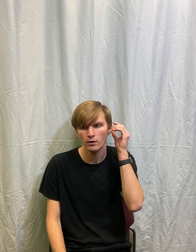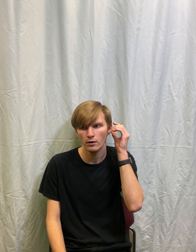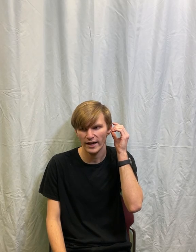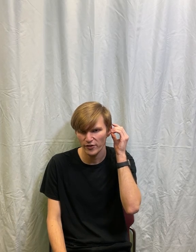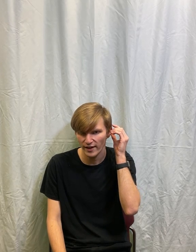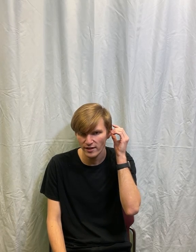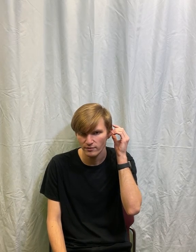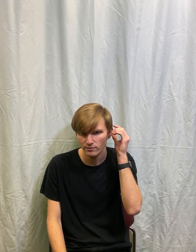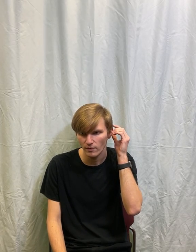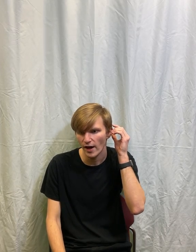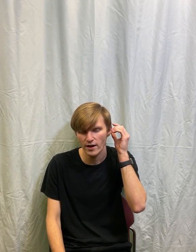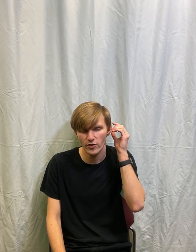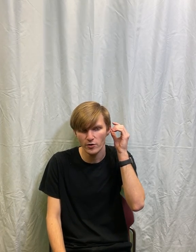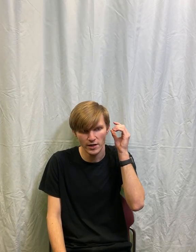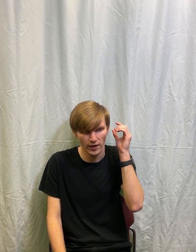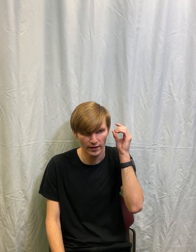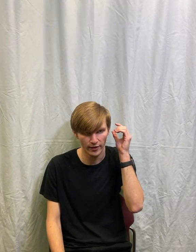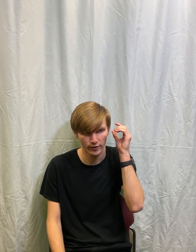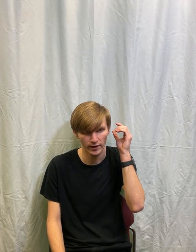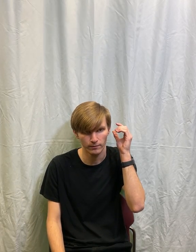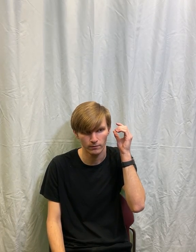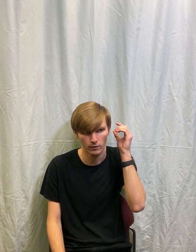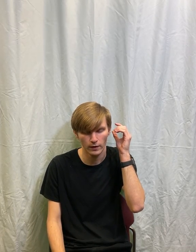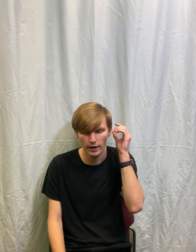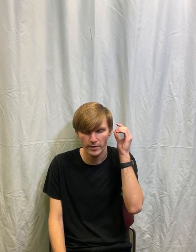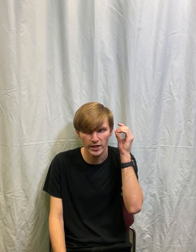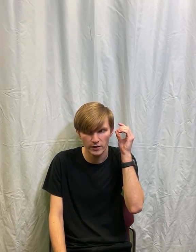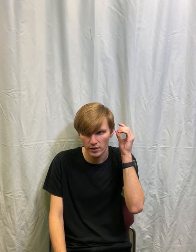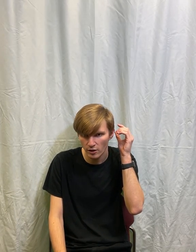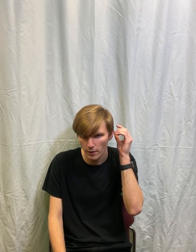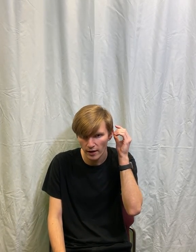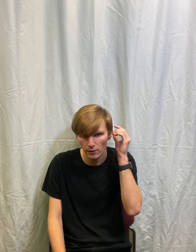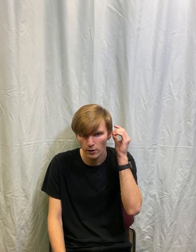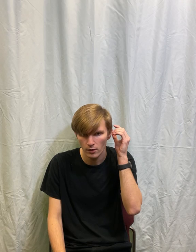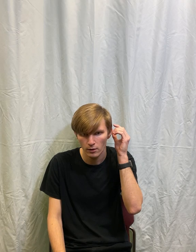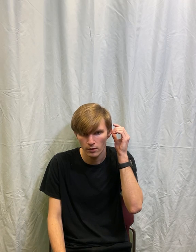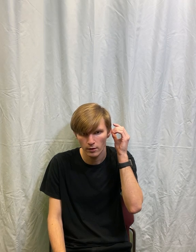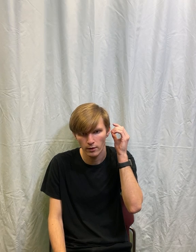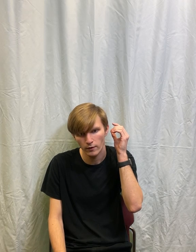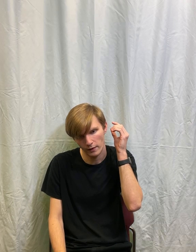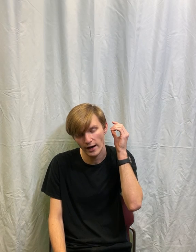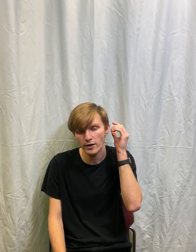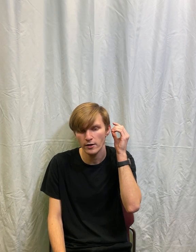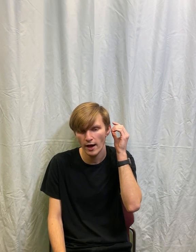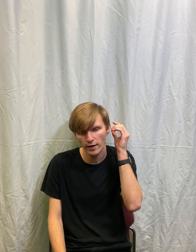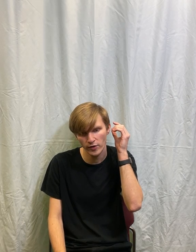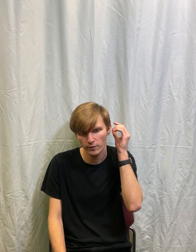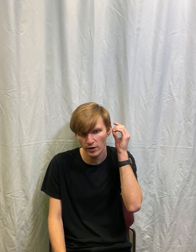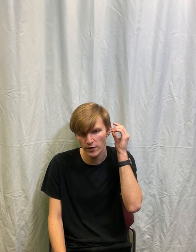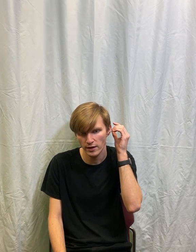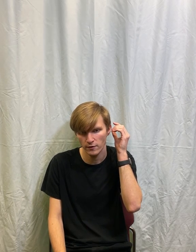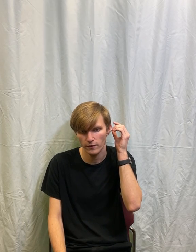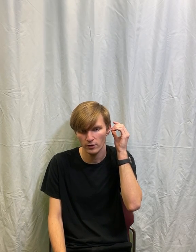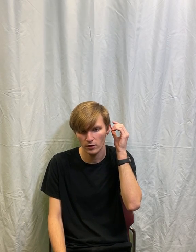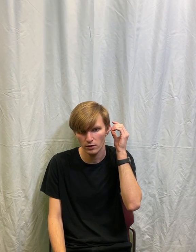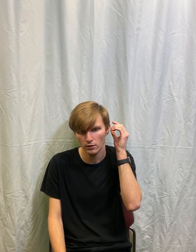Last night? I didn't do anything last night. I mean, I didn't go out. I had some friends in for a little